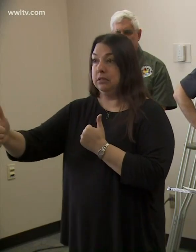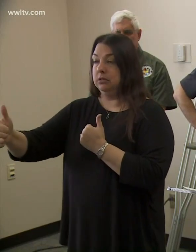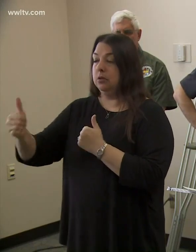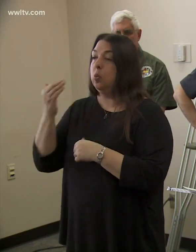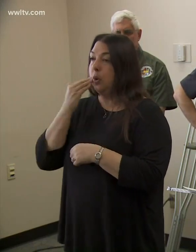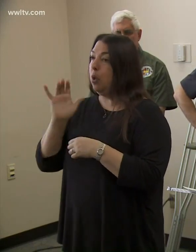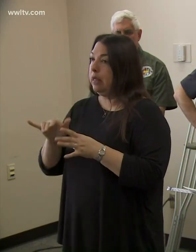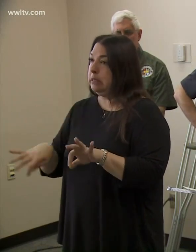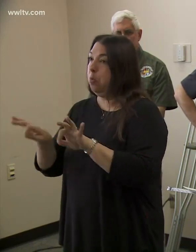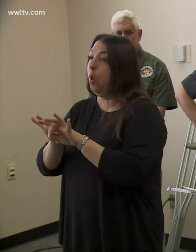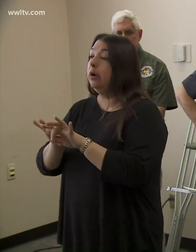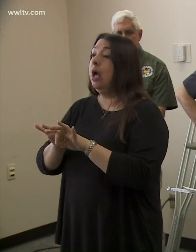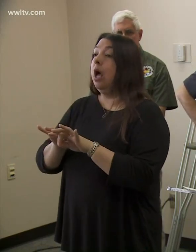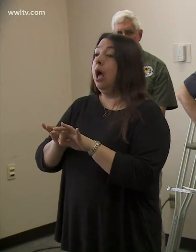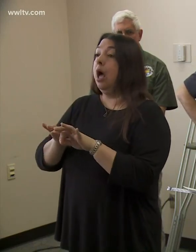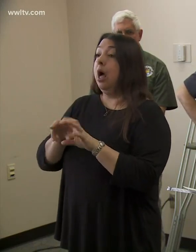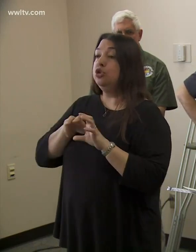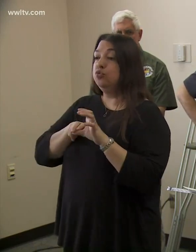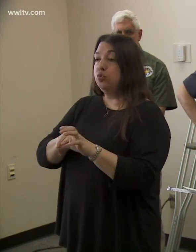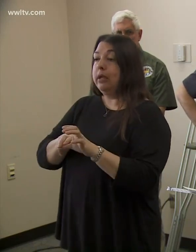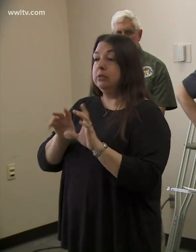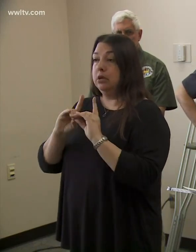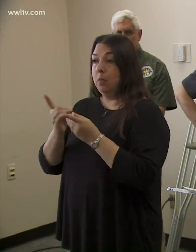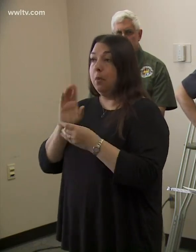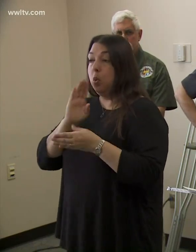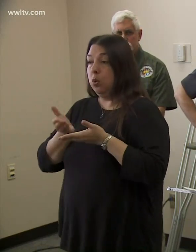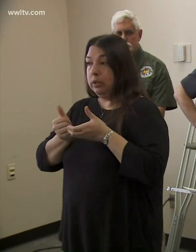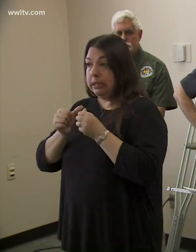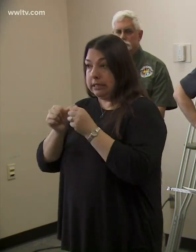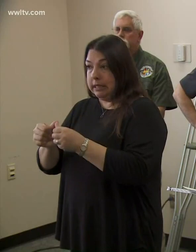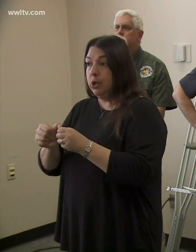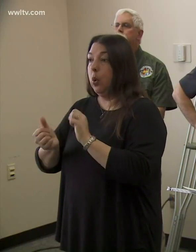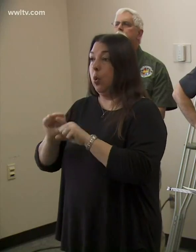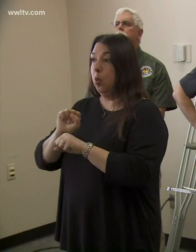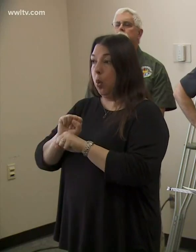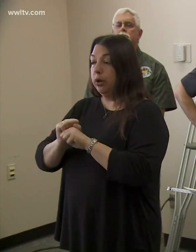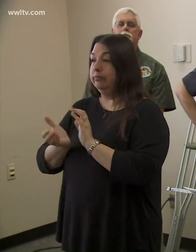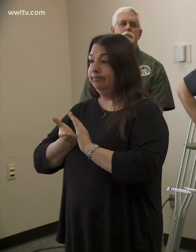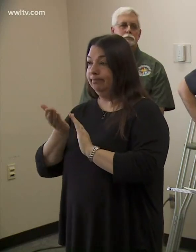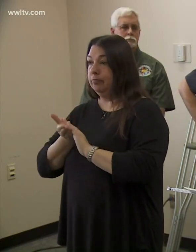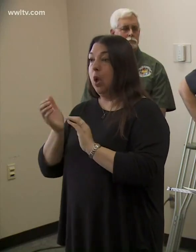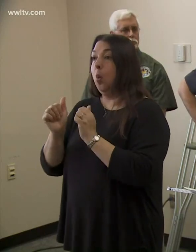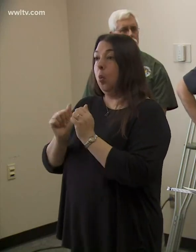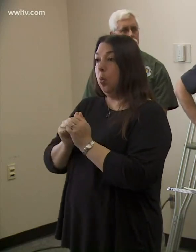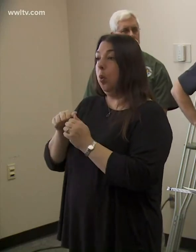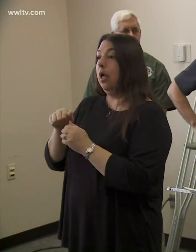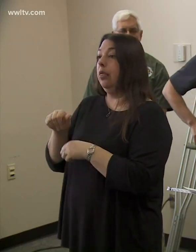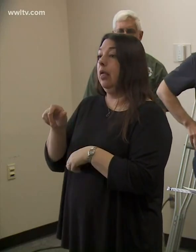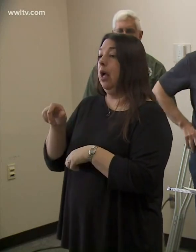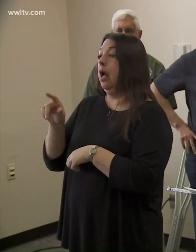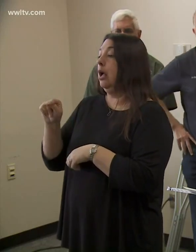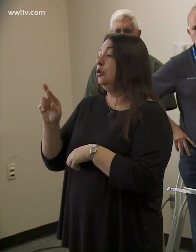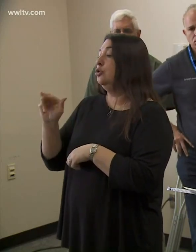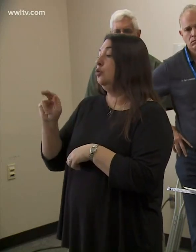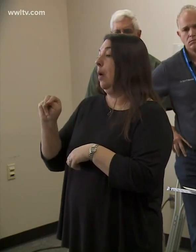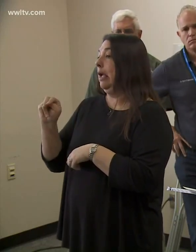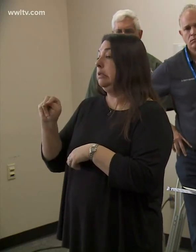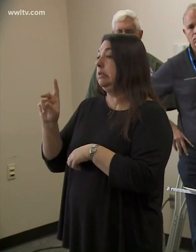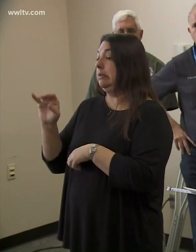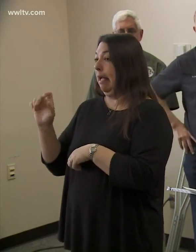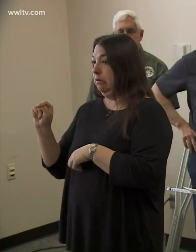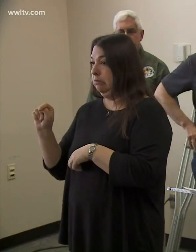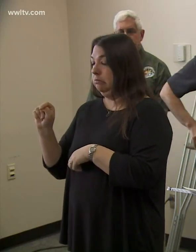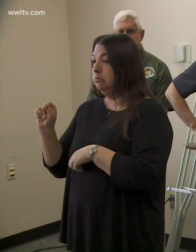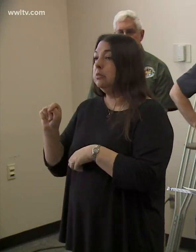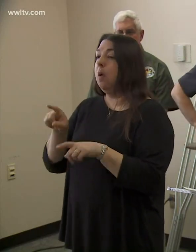very critical. Our Jefferson Parish transit department will continue service and is working alongside, alongside trans dev and health and security